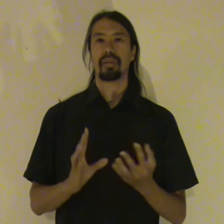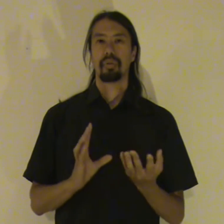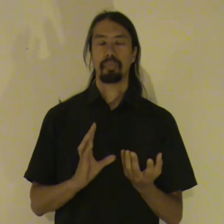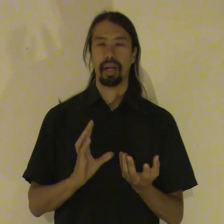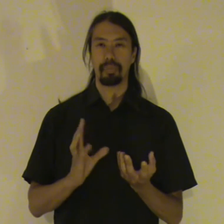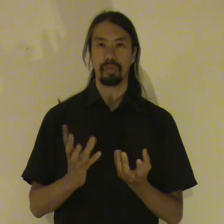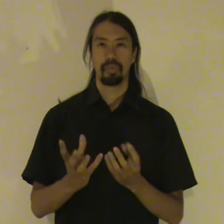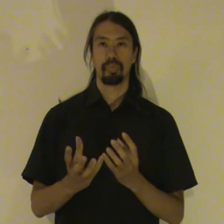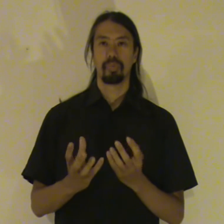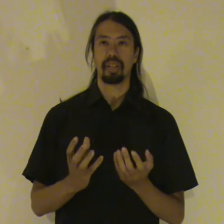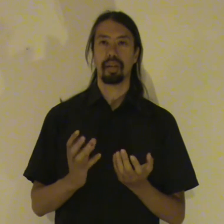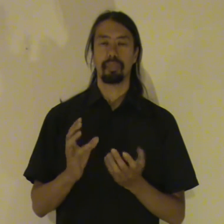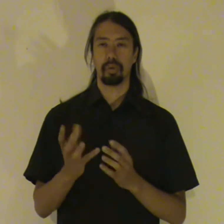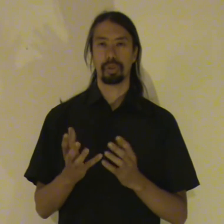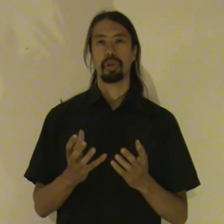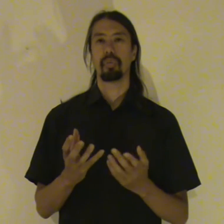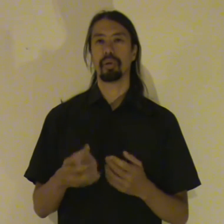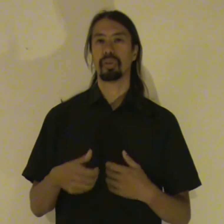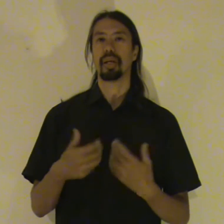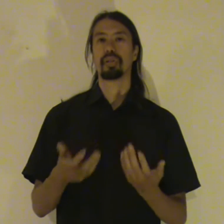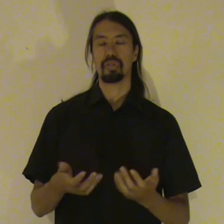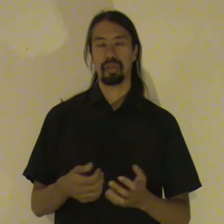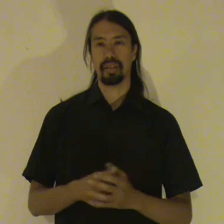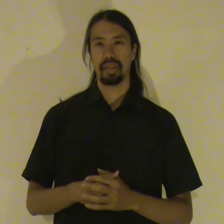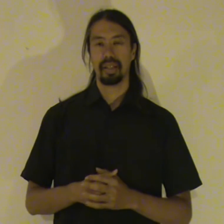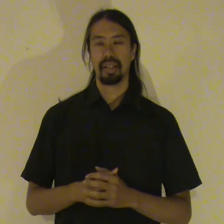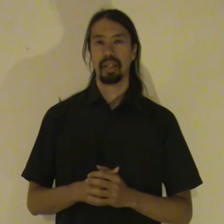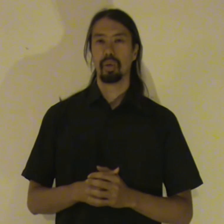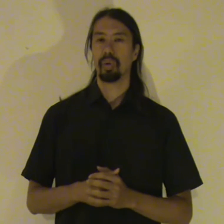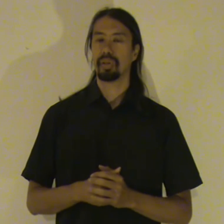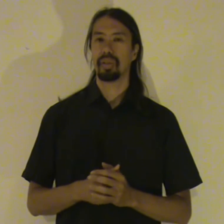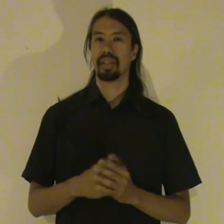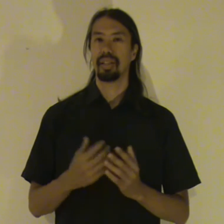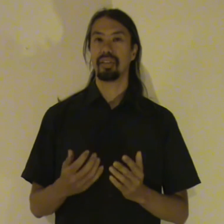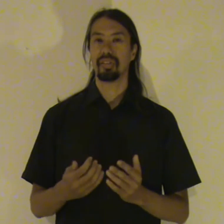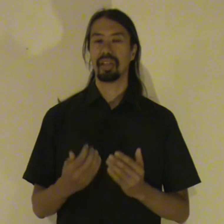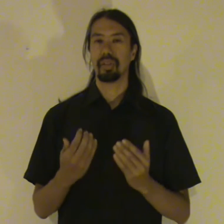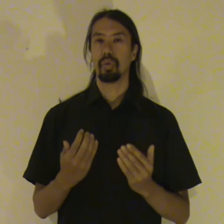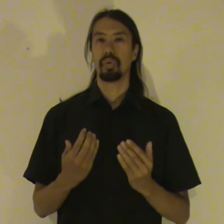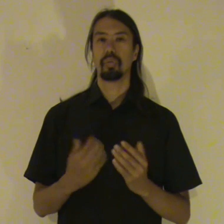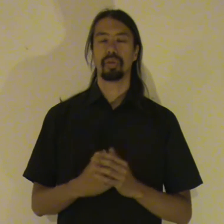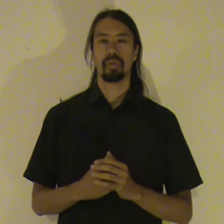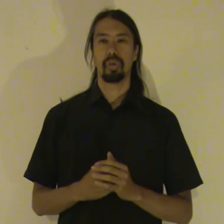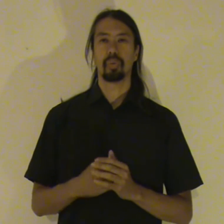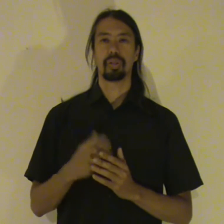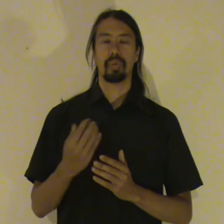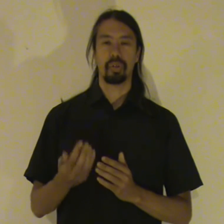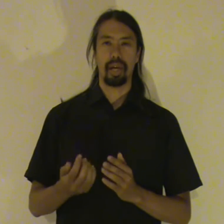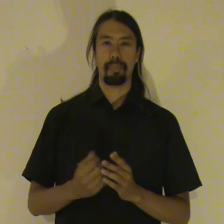you perhaps tell me. Or show me. Or demonstrate. What it is that you want to do. What you want to happen.